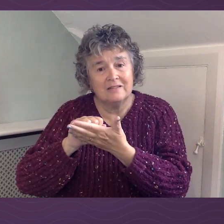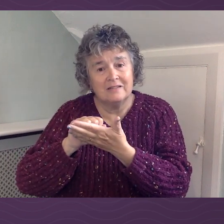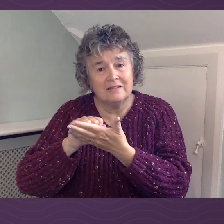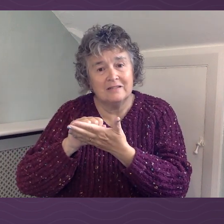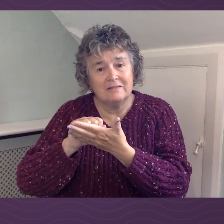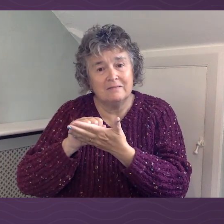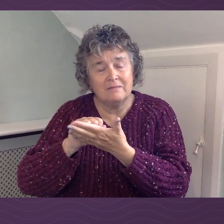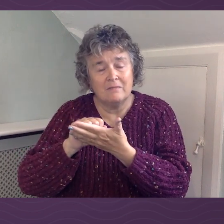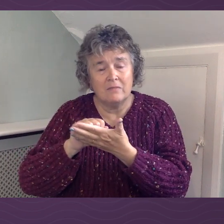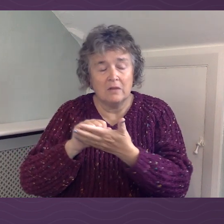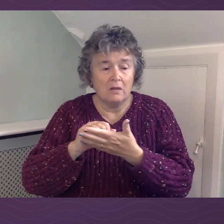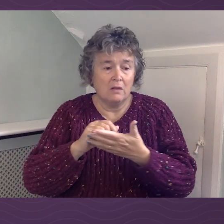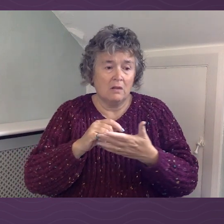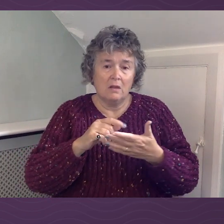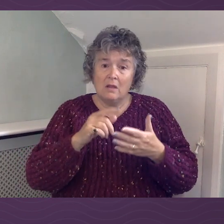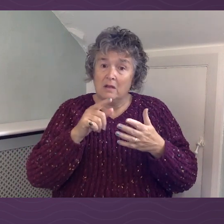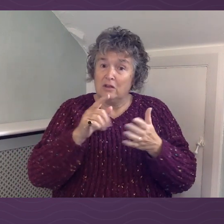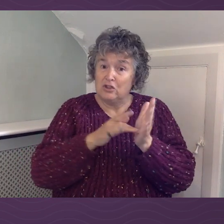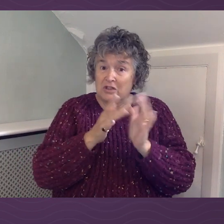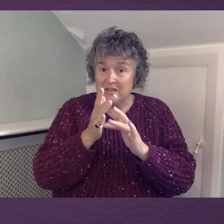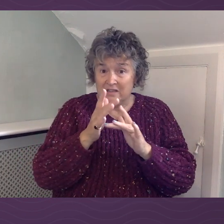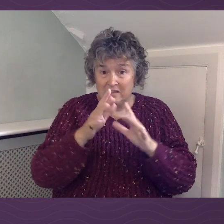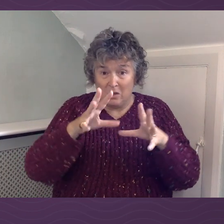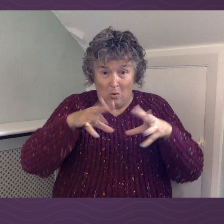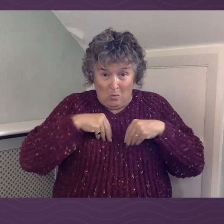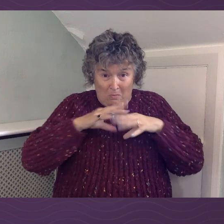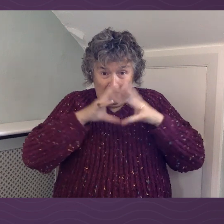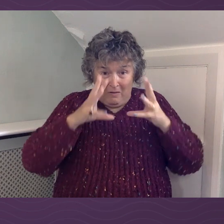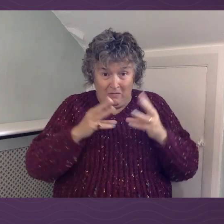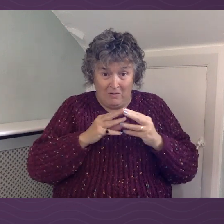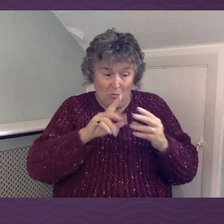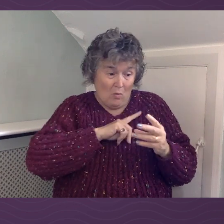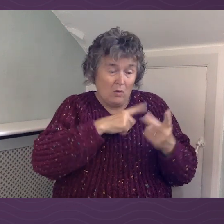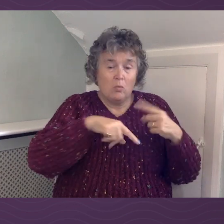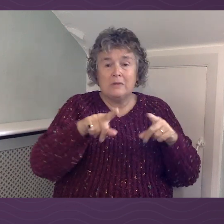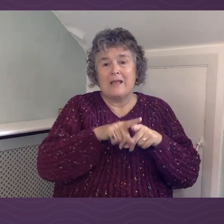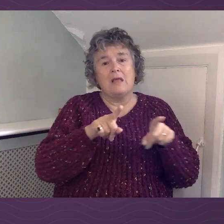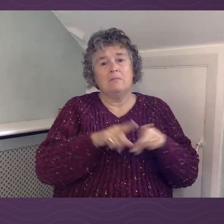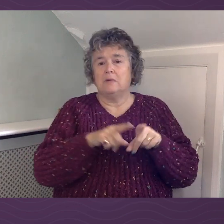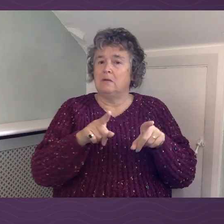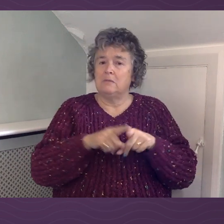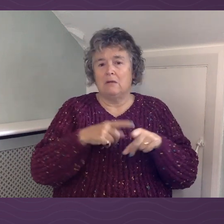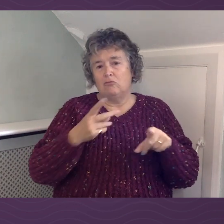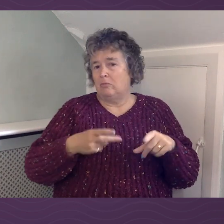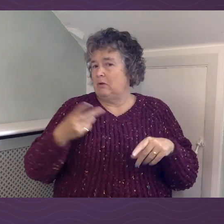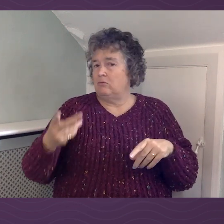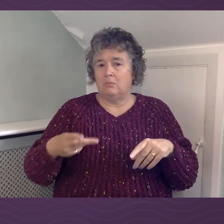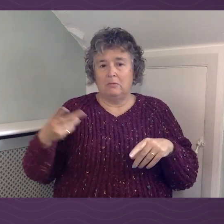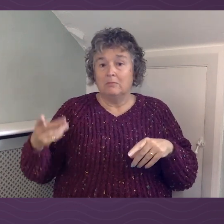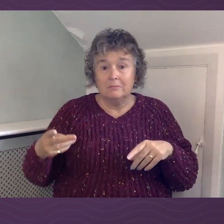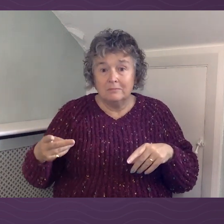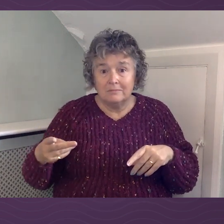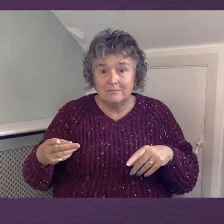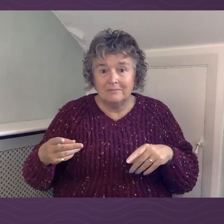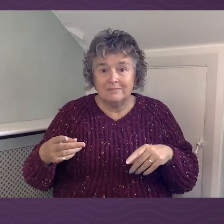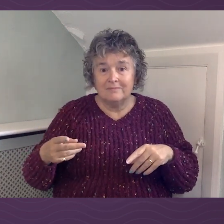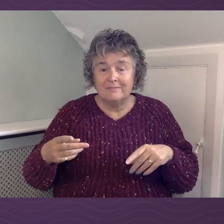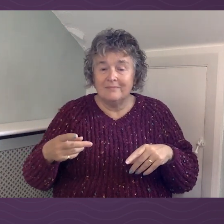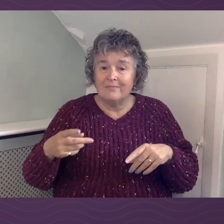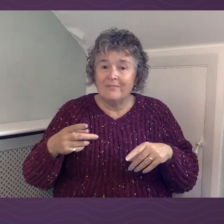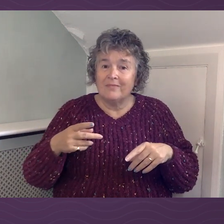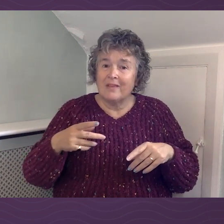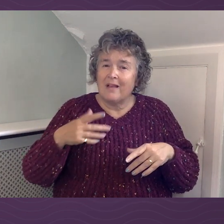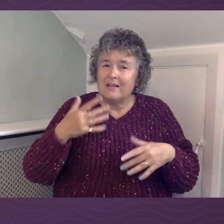He didn't do it so we could carry on as we were before. He did it so that we might experience